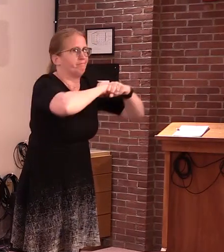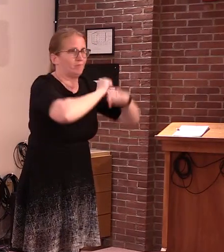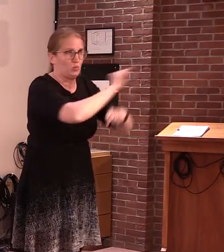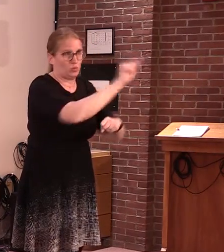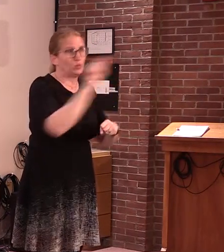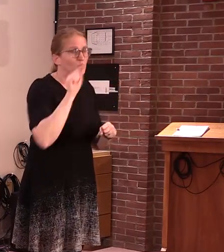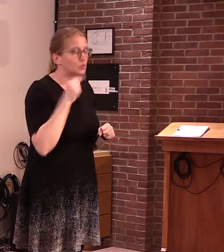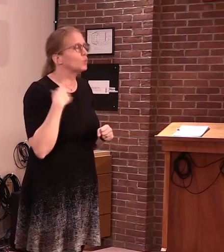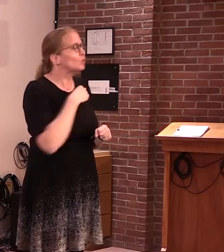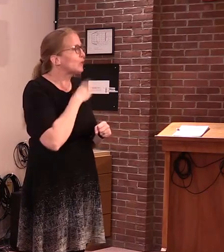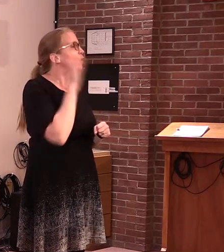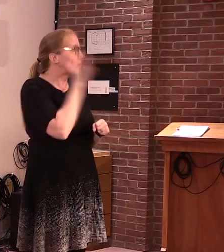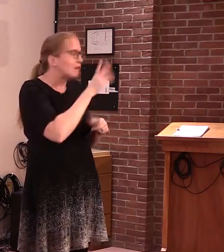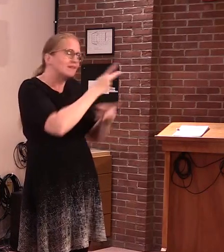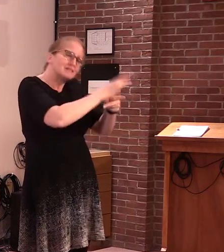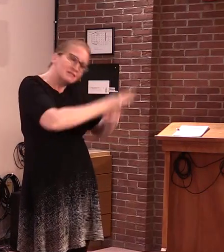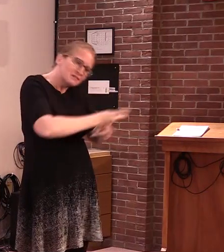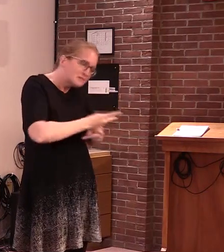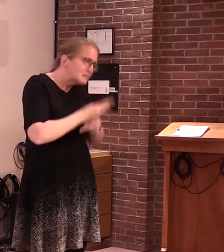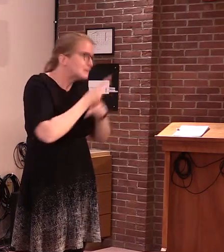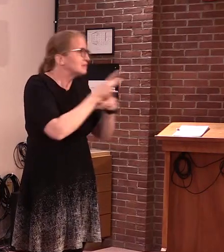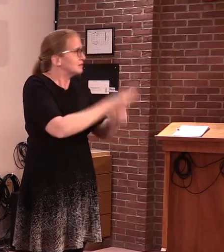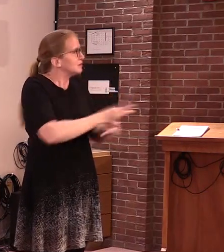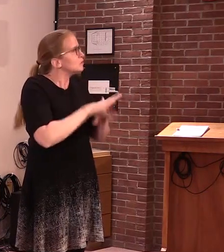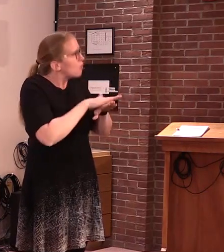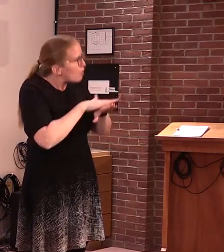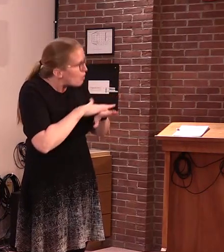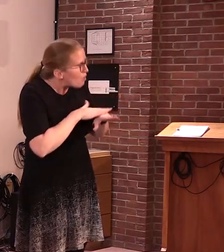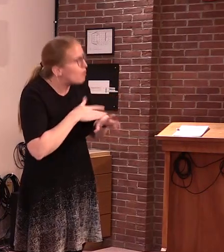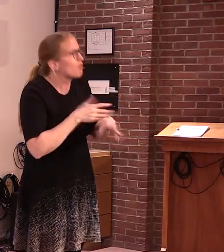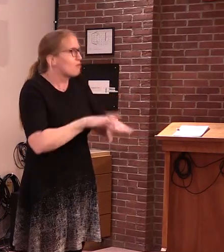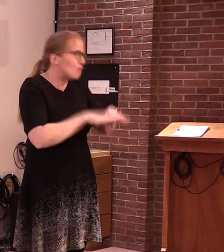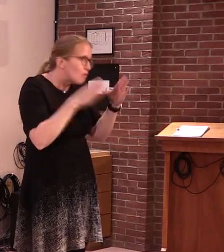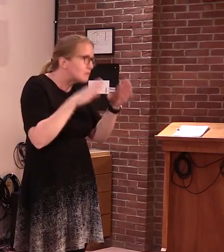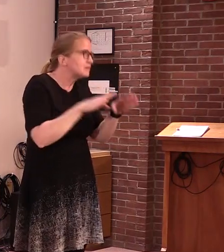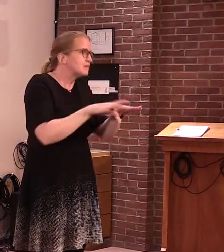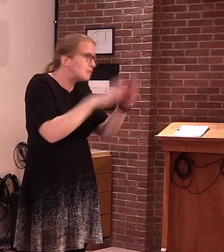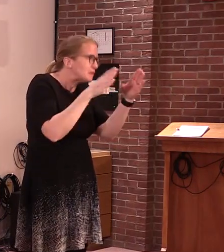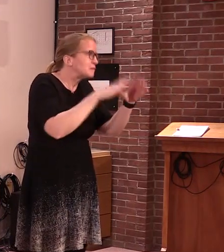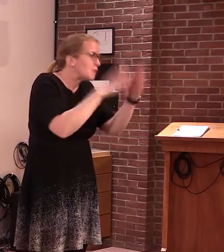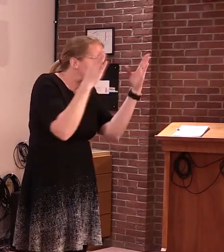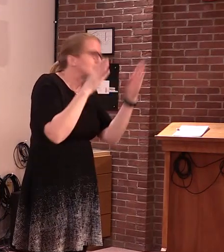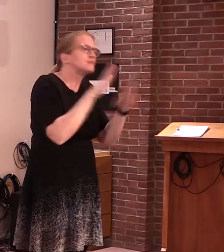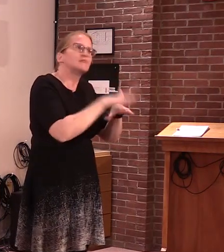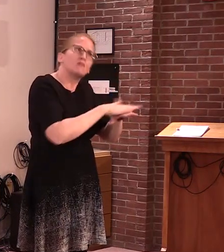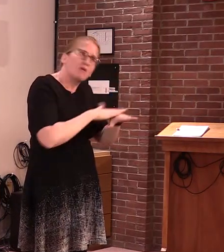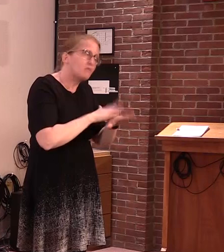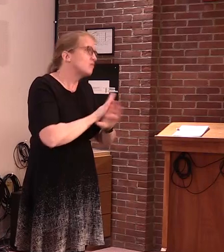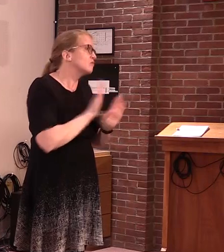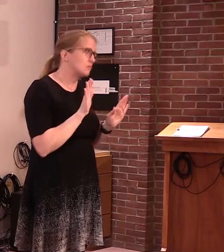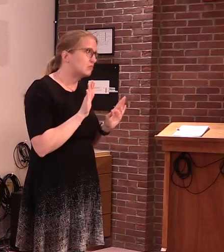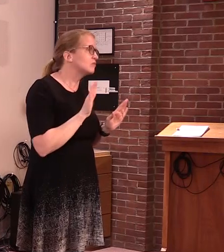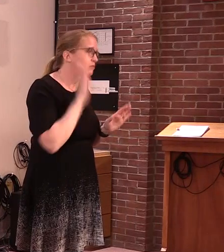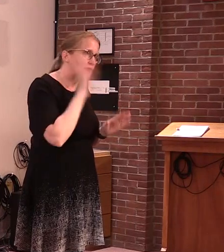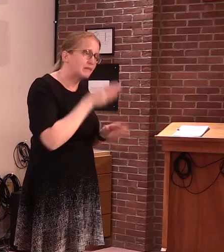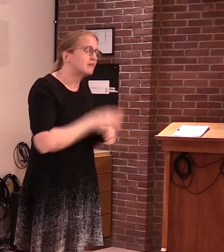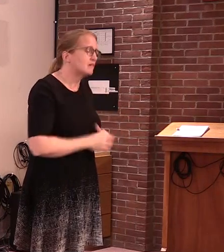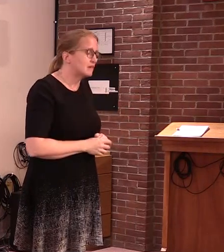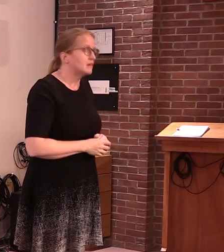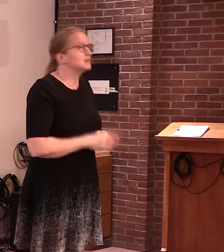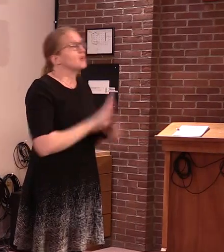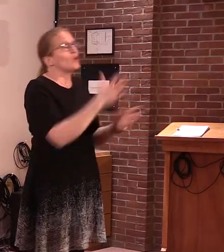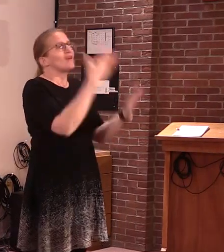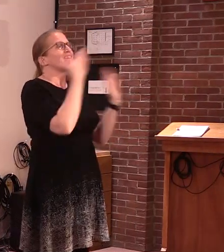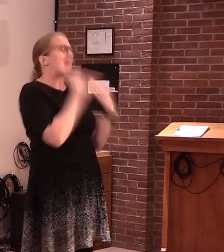what and when to reopen these various entities. I do want to thank you all